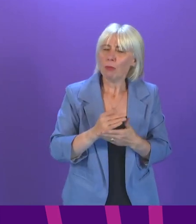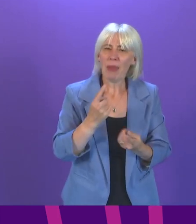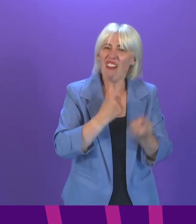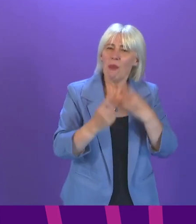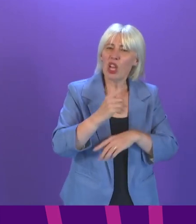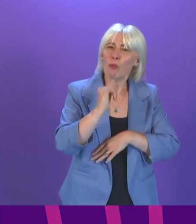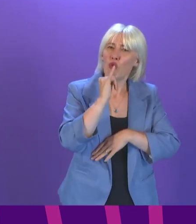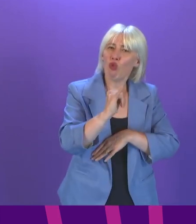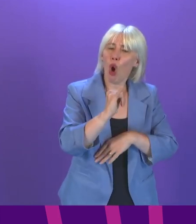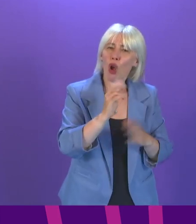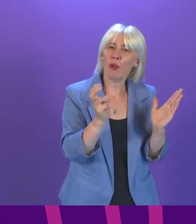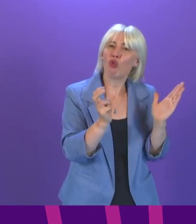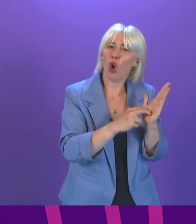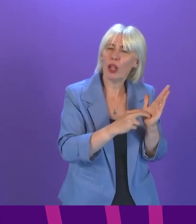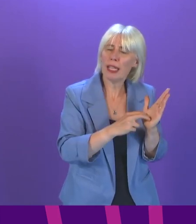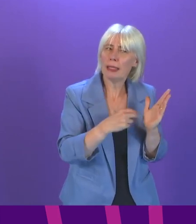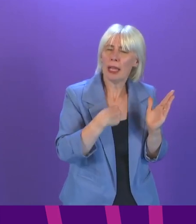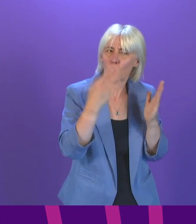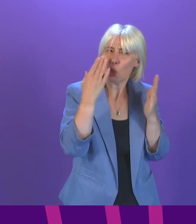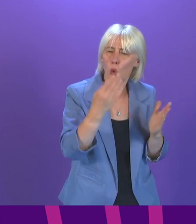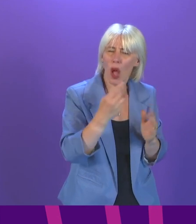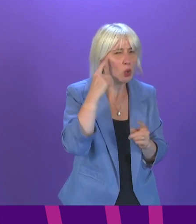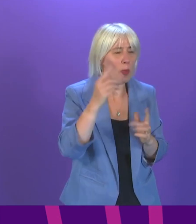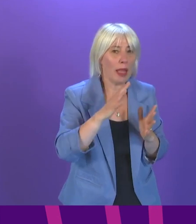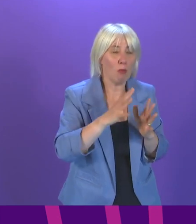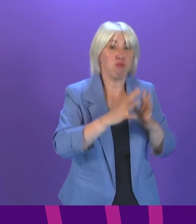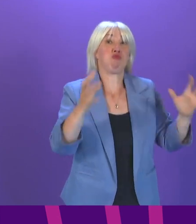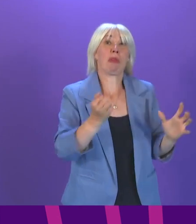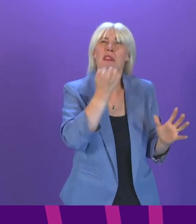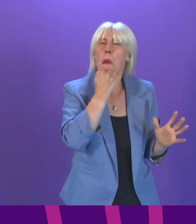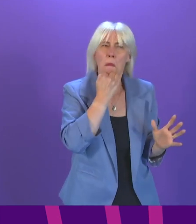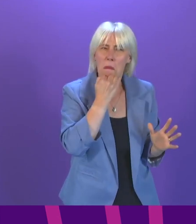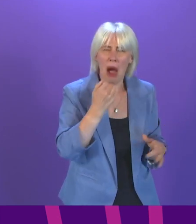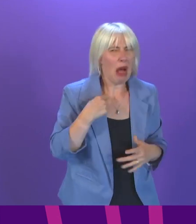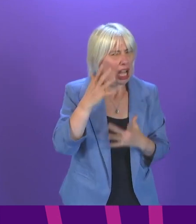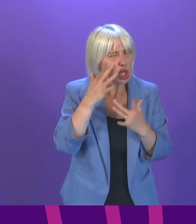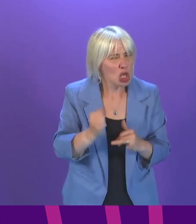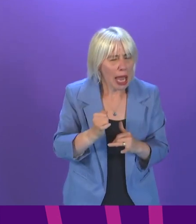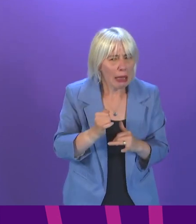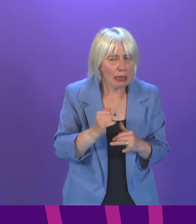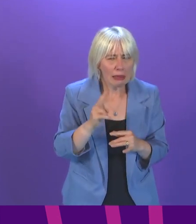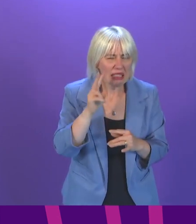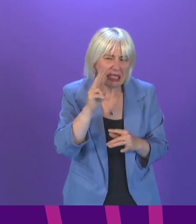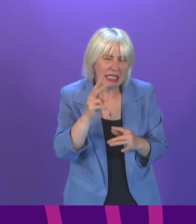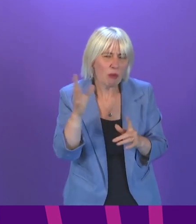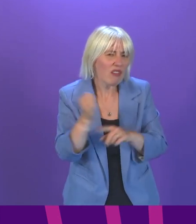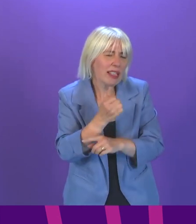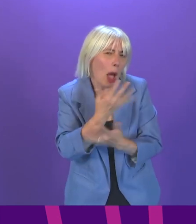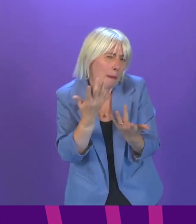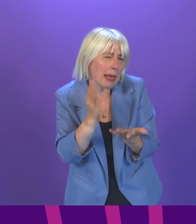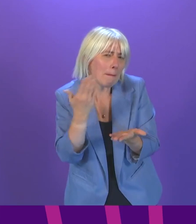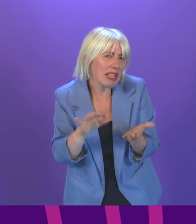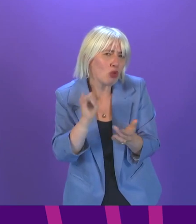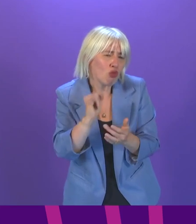information incorrectly recorded. I would not expect that to be a significant proportion. I will check to see whether that can be made available. But more importantly,